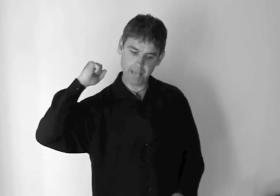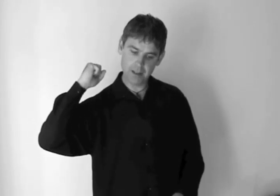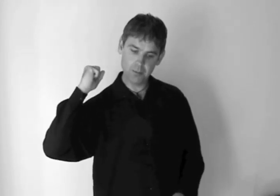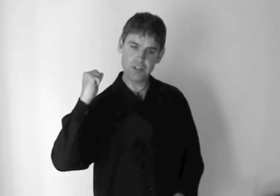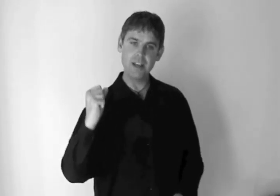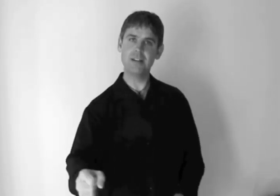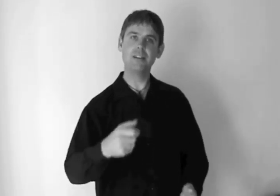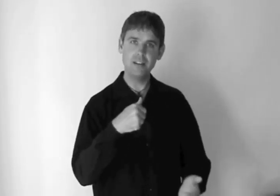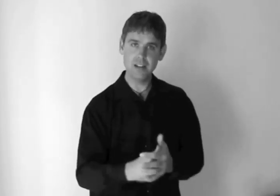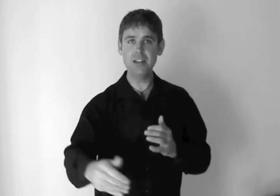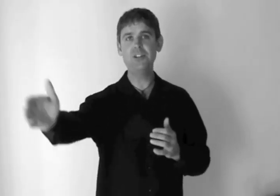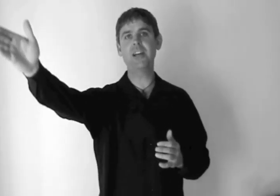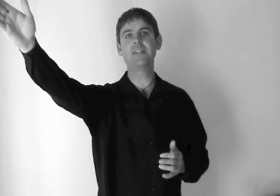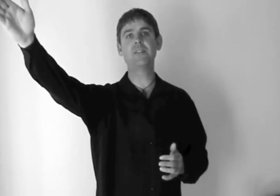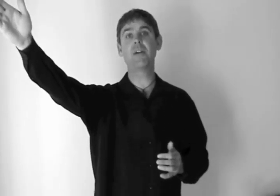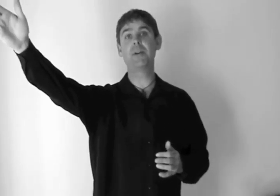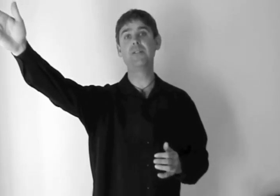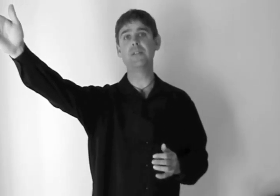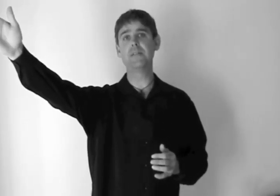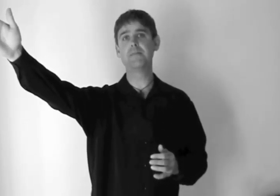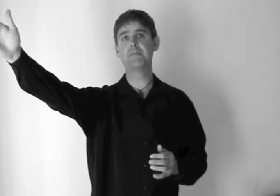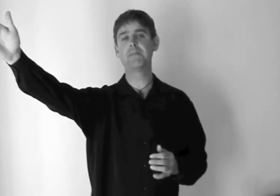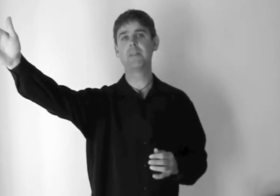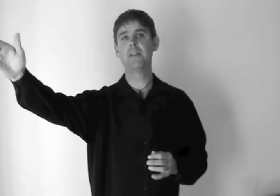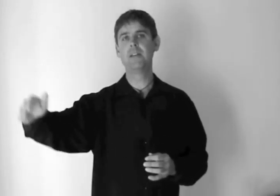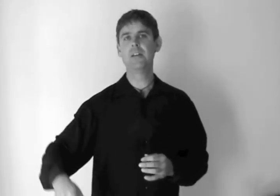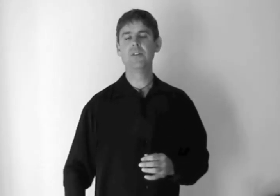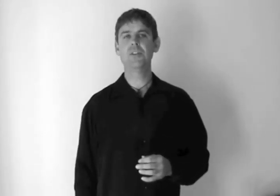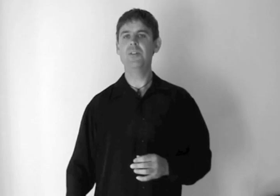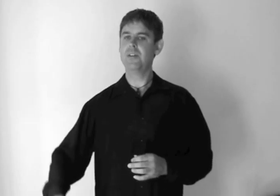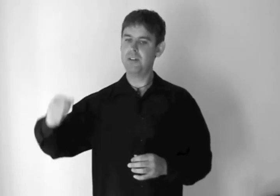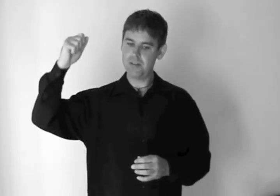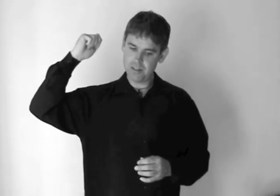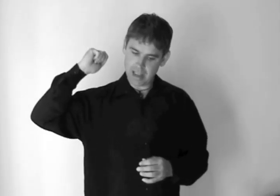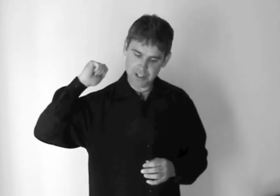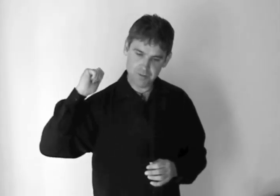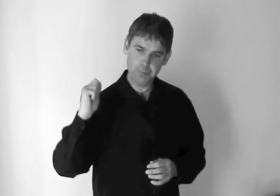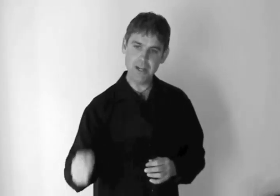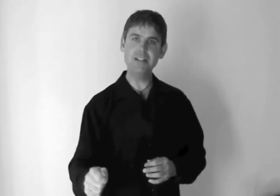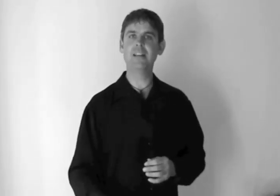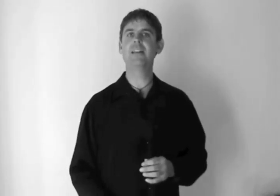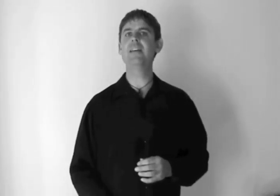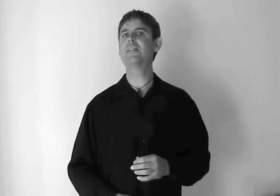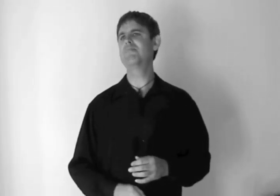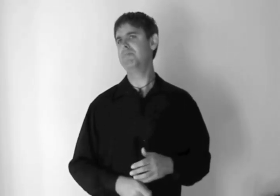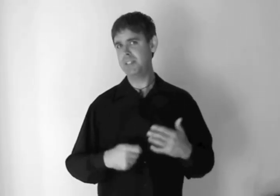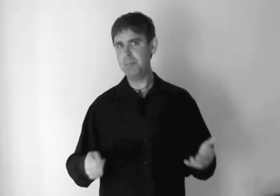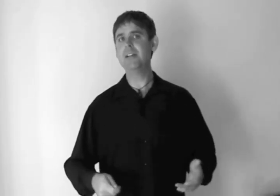which then initiates those vibrations. So, the action of beating is similar